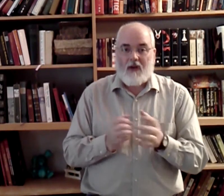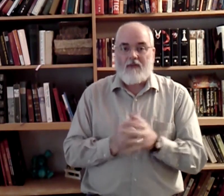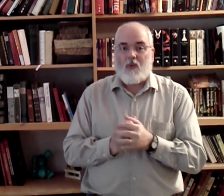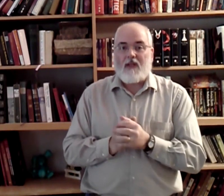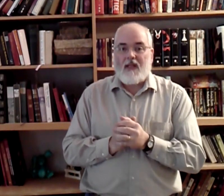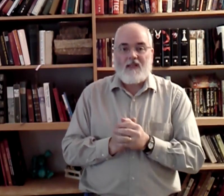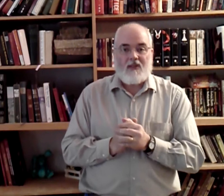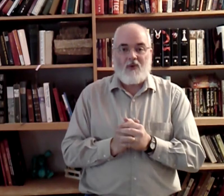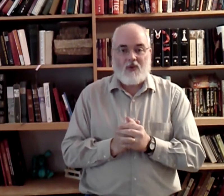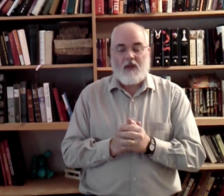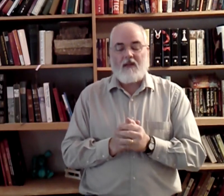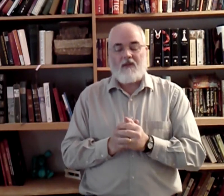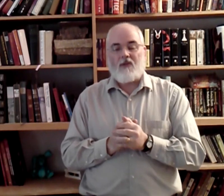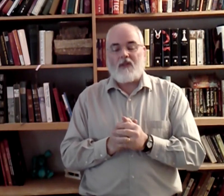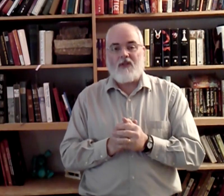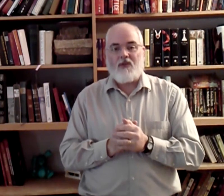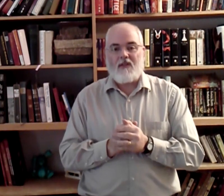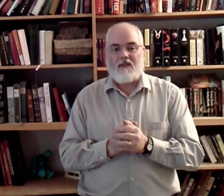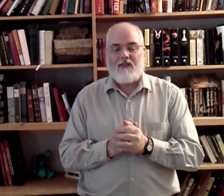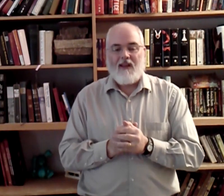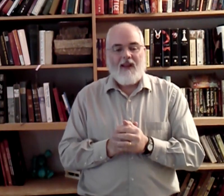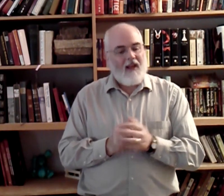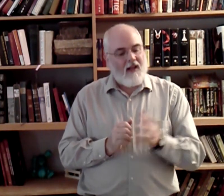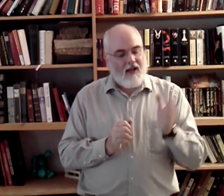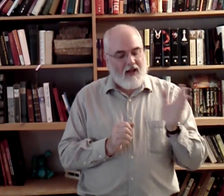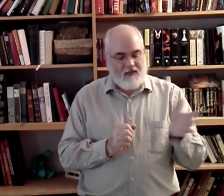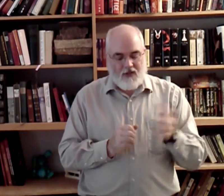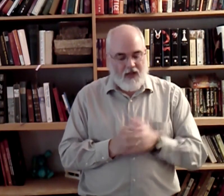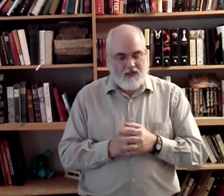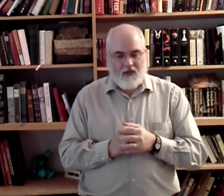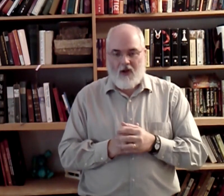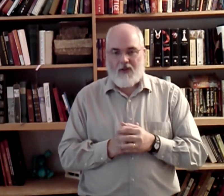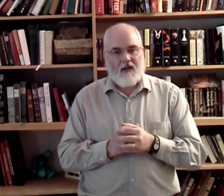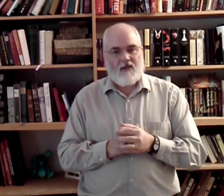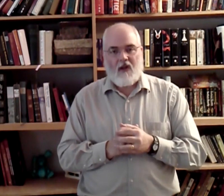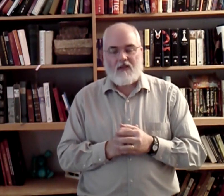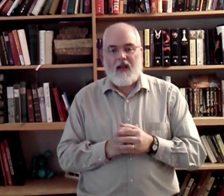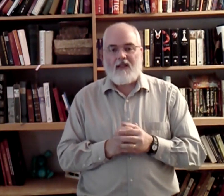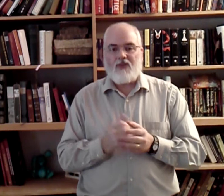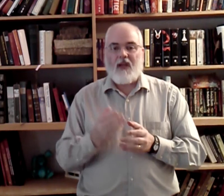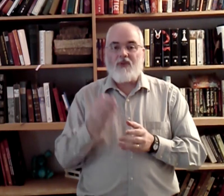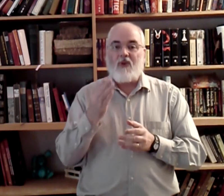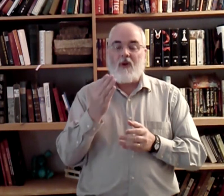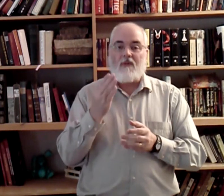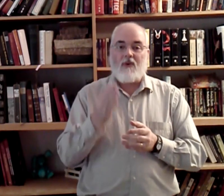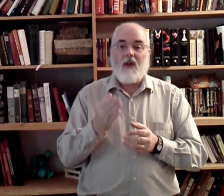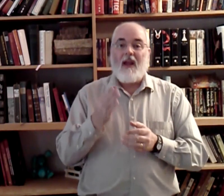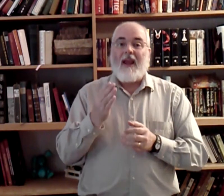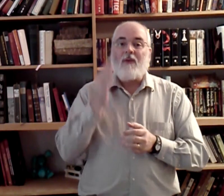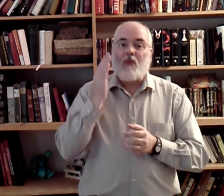for "'Tis so sweet to trust in Jesus." And like I suggest on all the other songs, I suggest you go through and